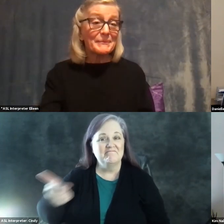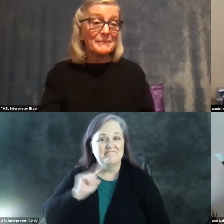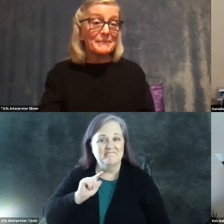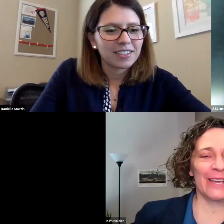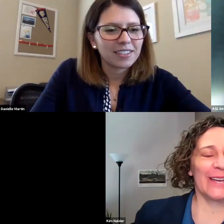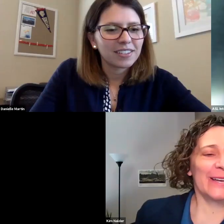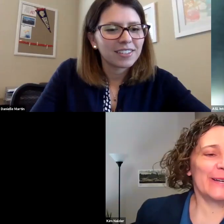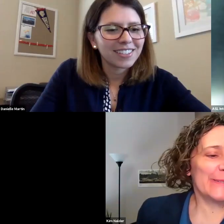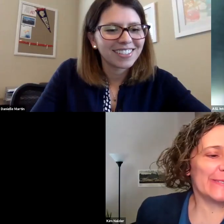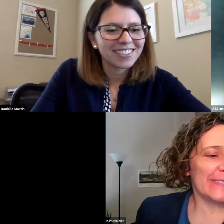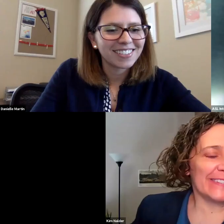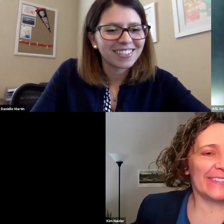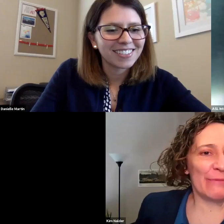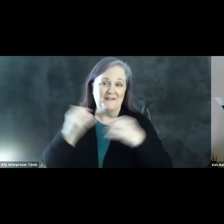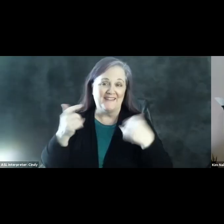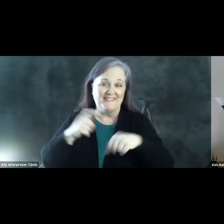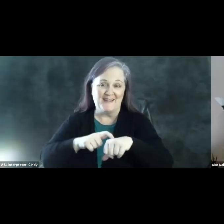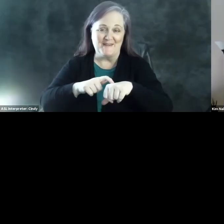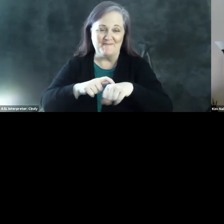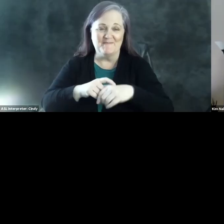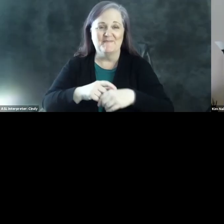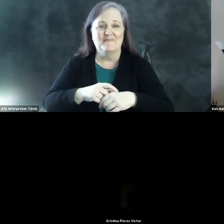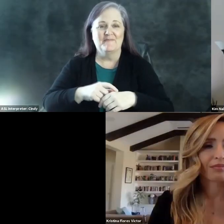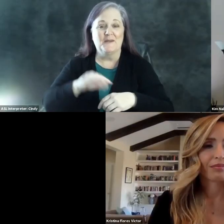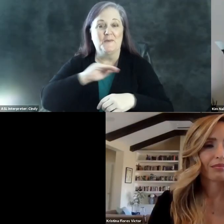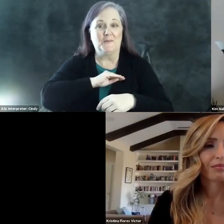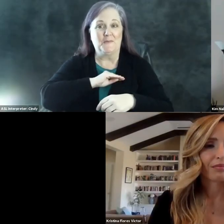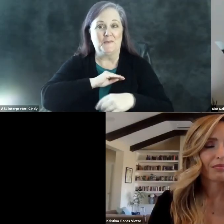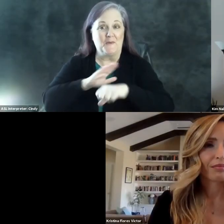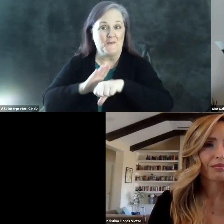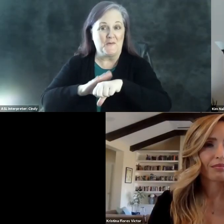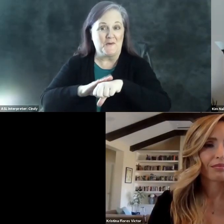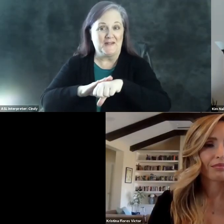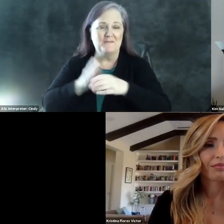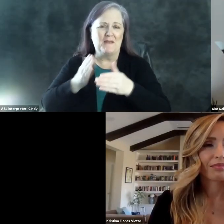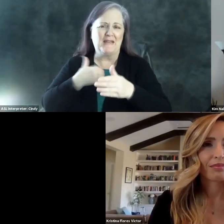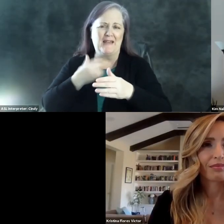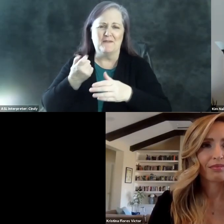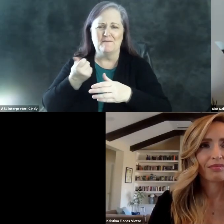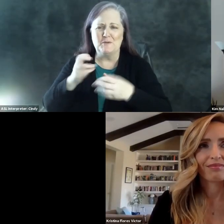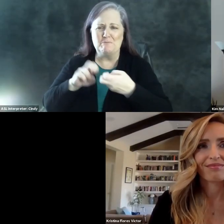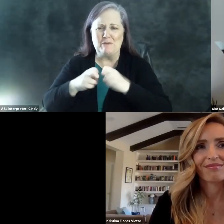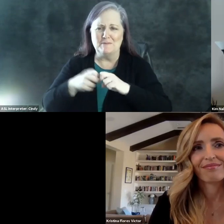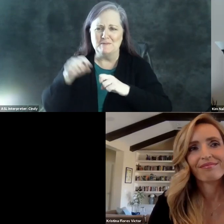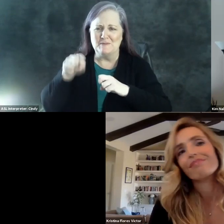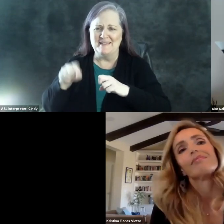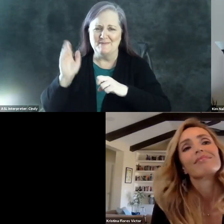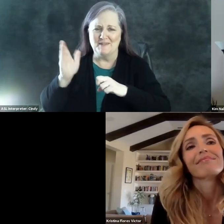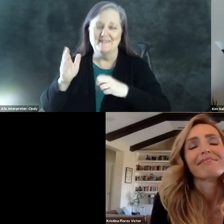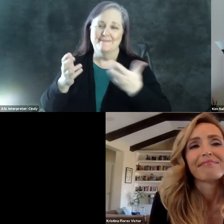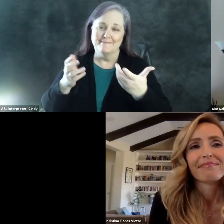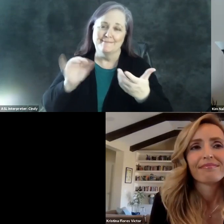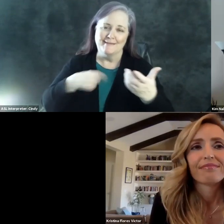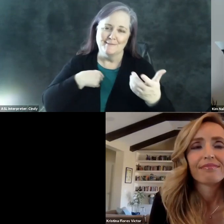So it's a good thing that we got a warning ahead of time that we might have some bumps on this one. So sure enough, I'm delivering. So